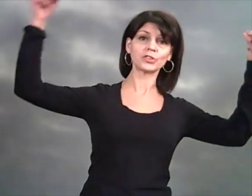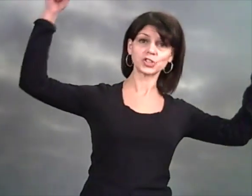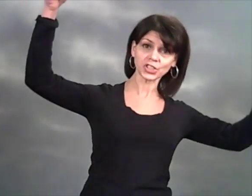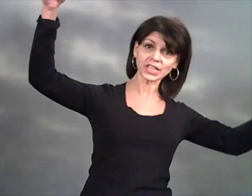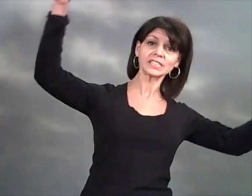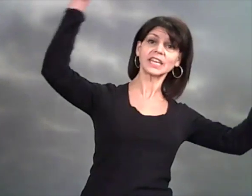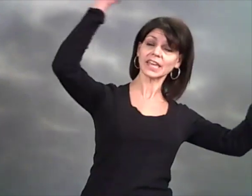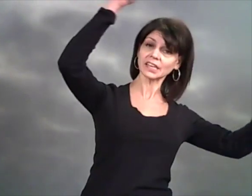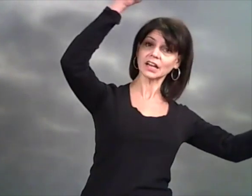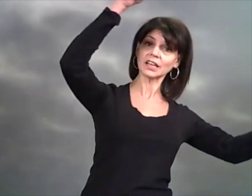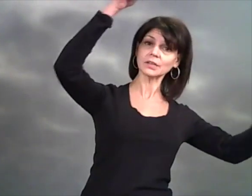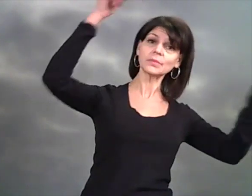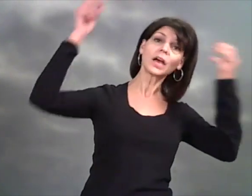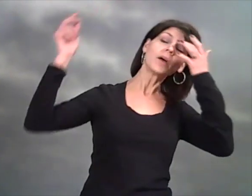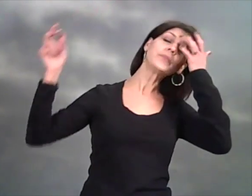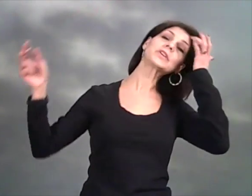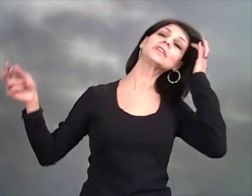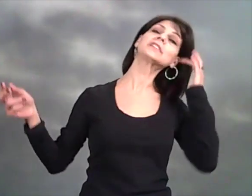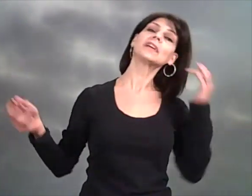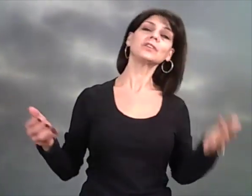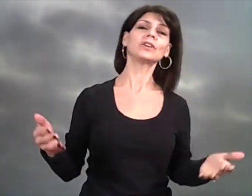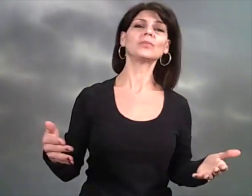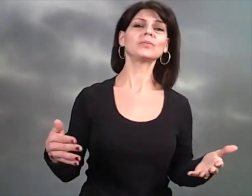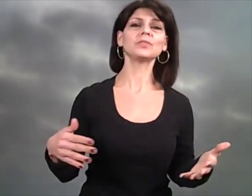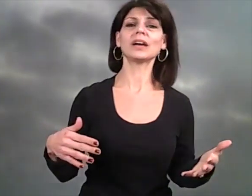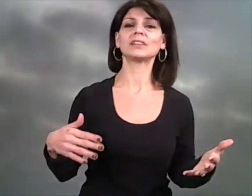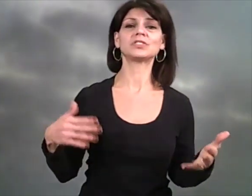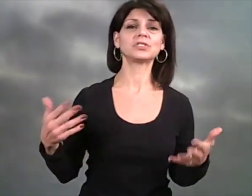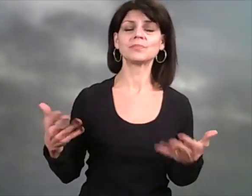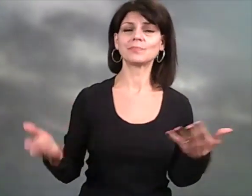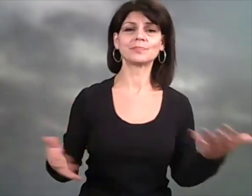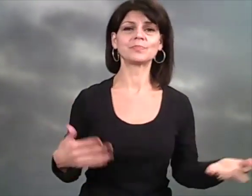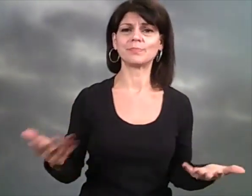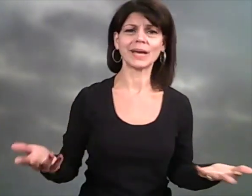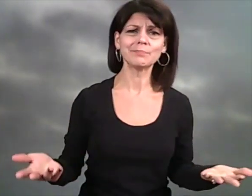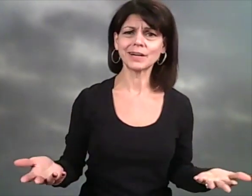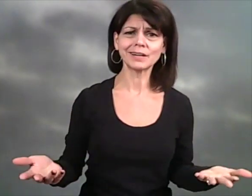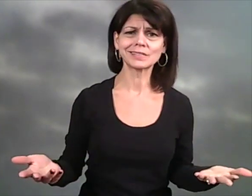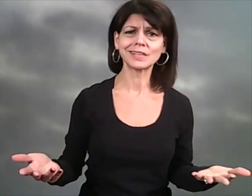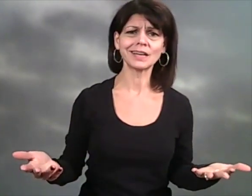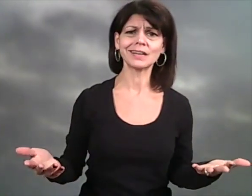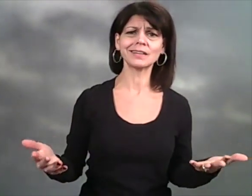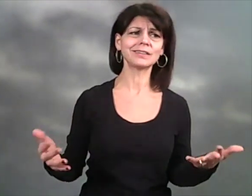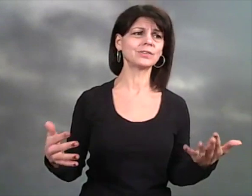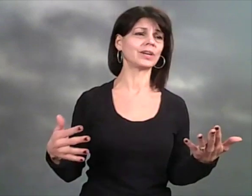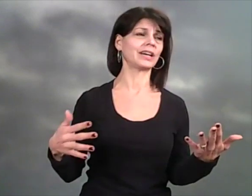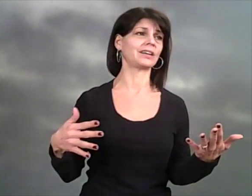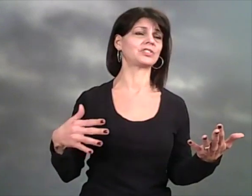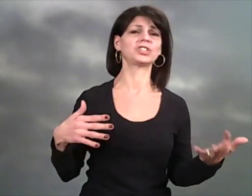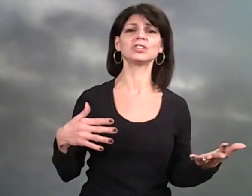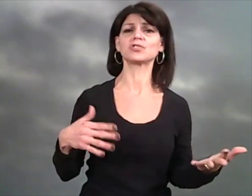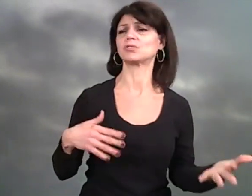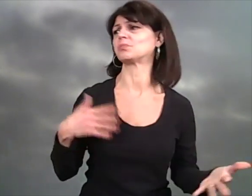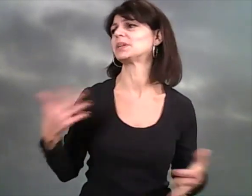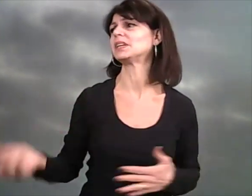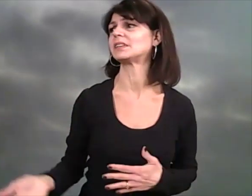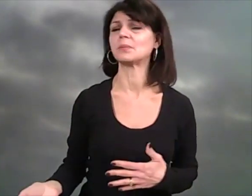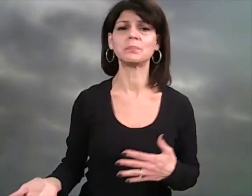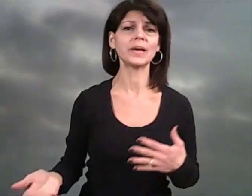the sheets hanging on them? Because, you know, you had bed bugs then, you had children who peed in the